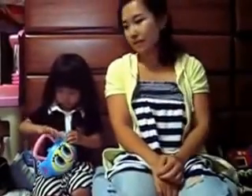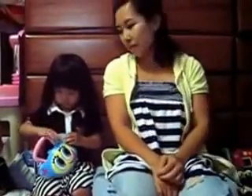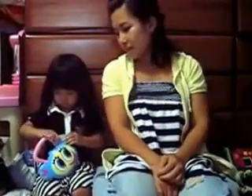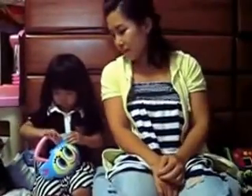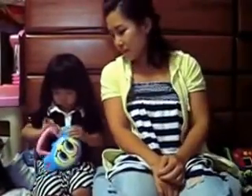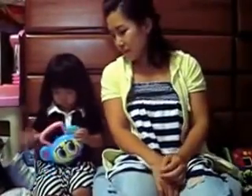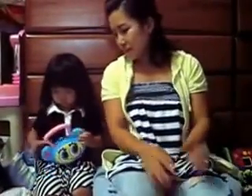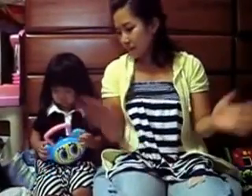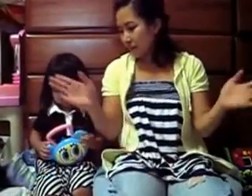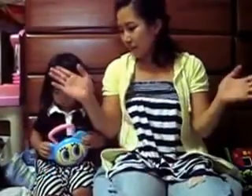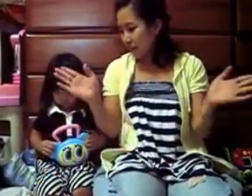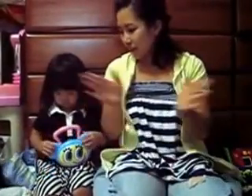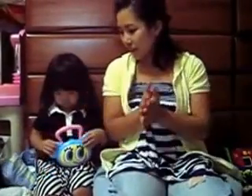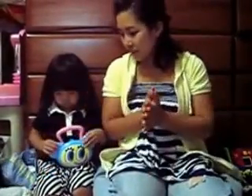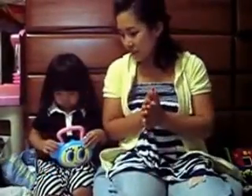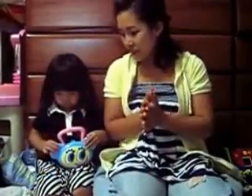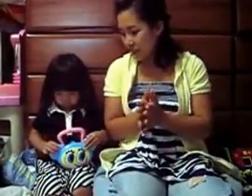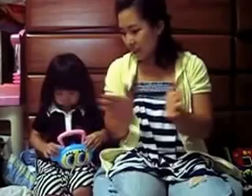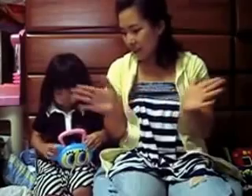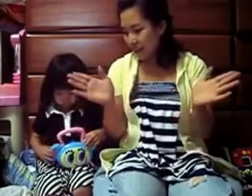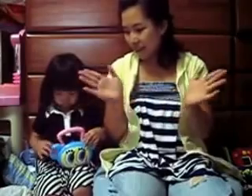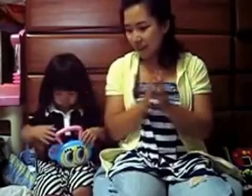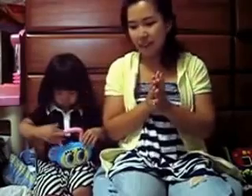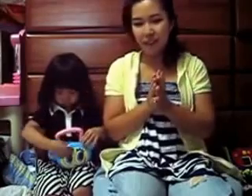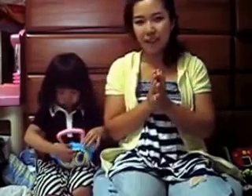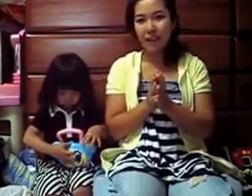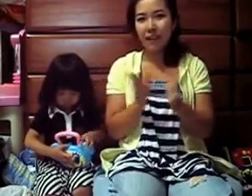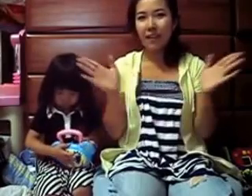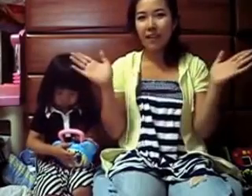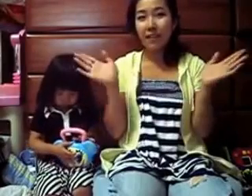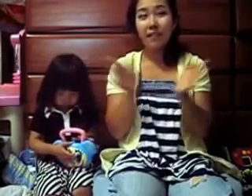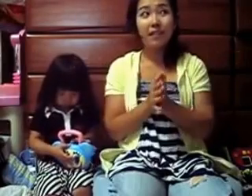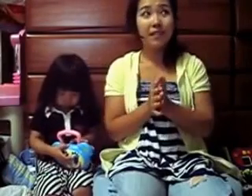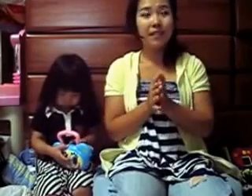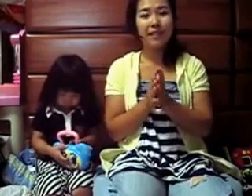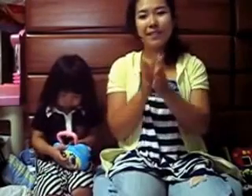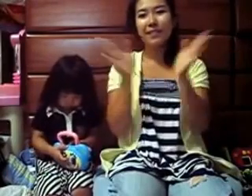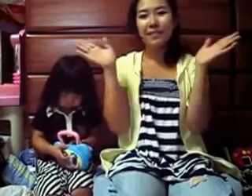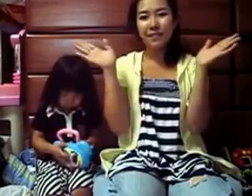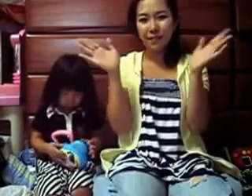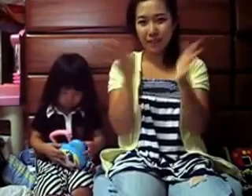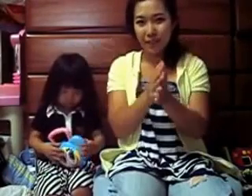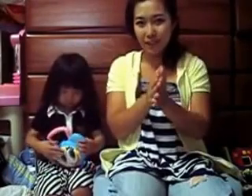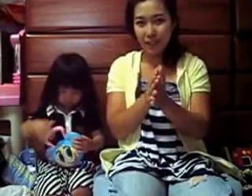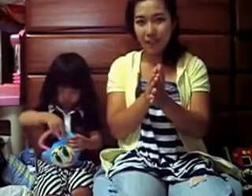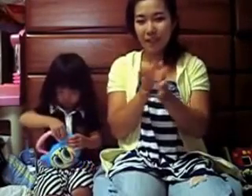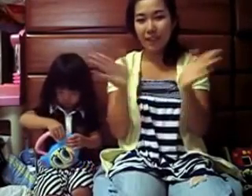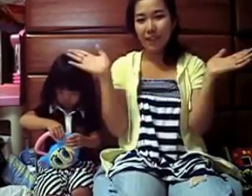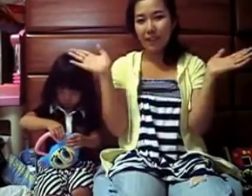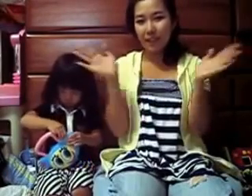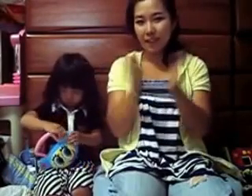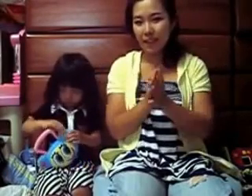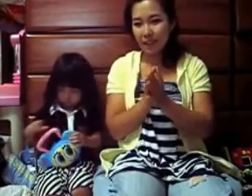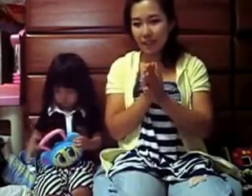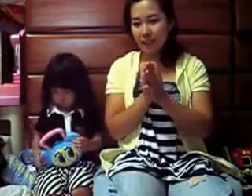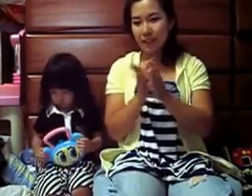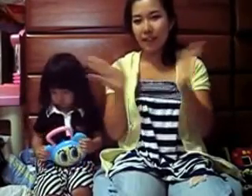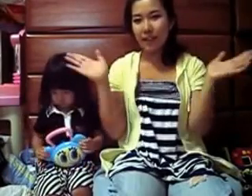Clap, clap, clap your hands as slowly as you